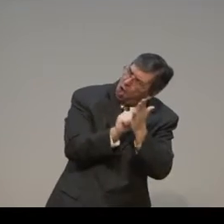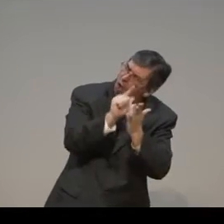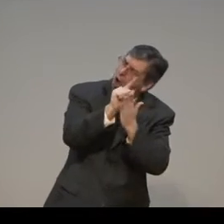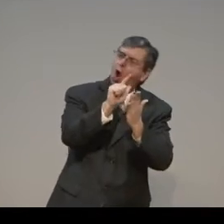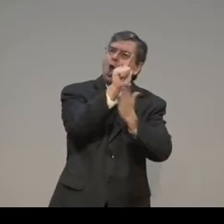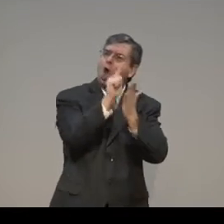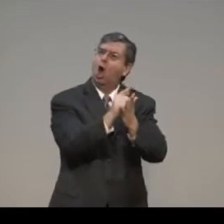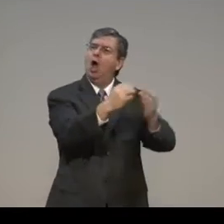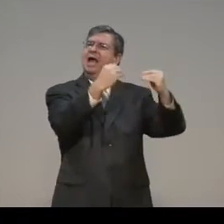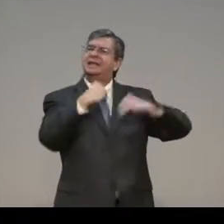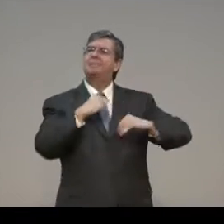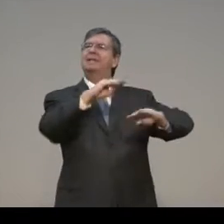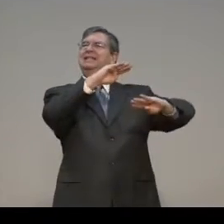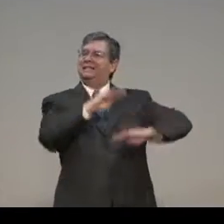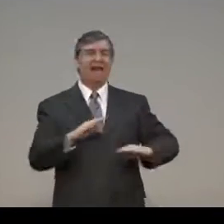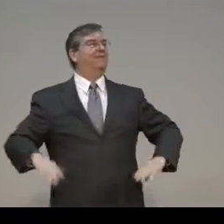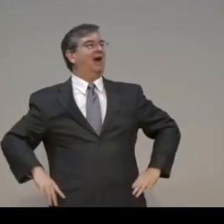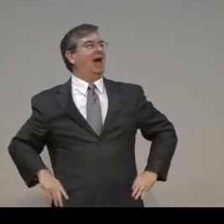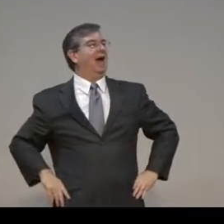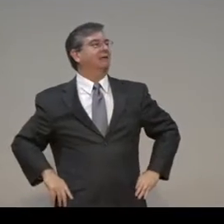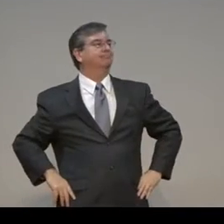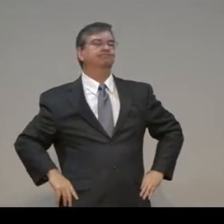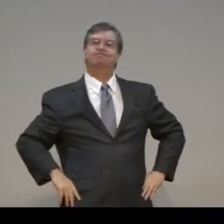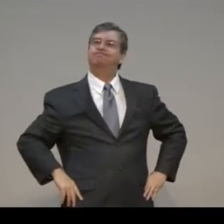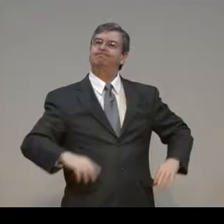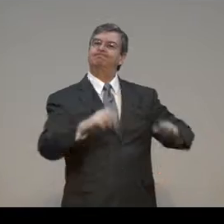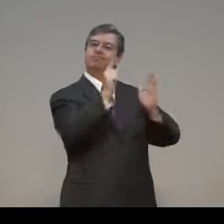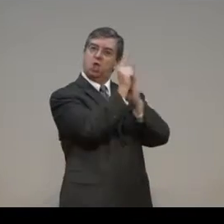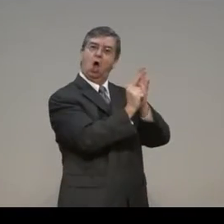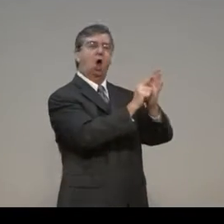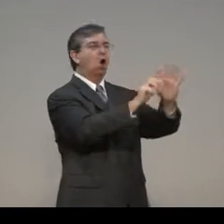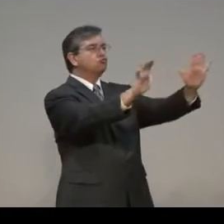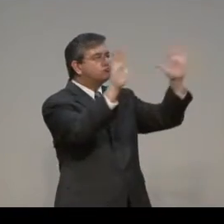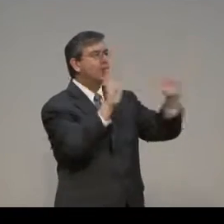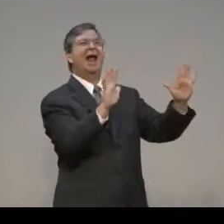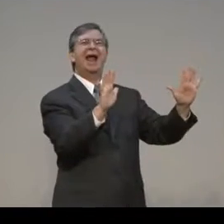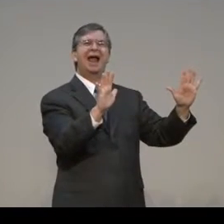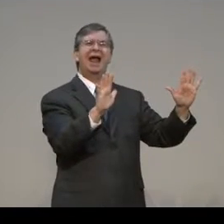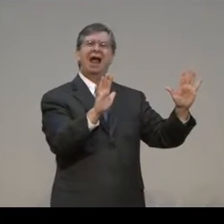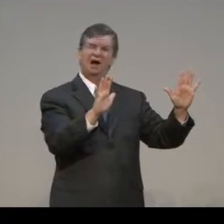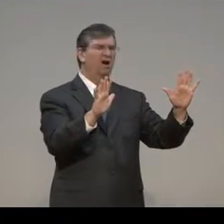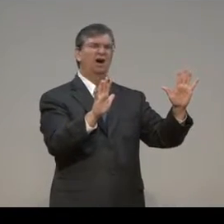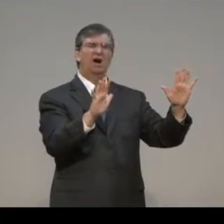And there he was, thought that he had sufficiently